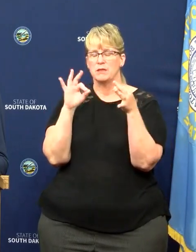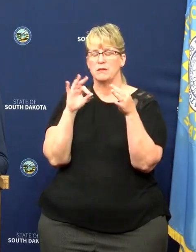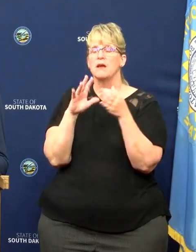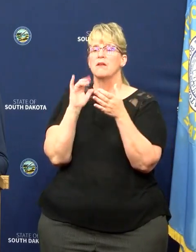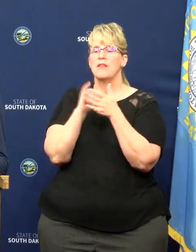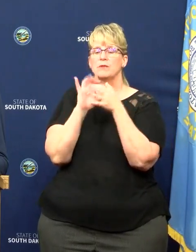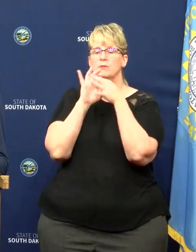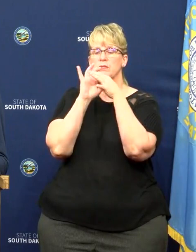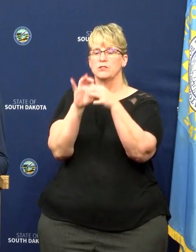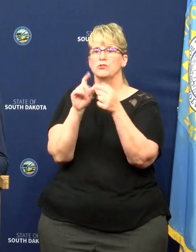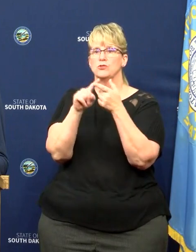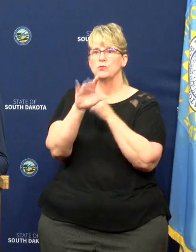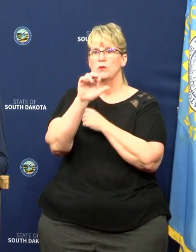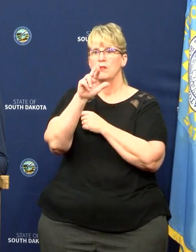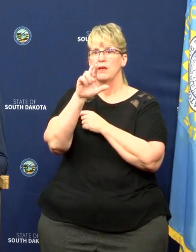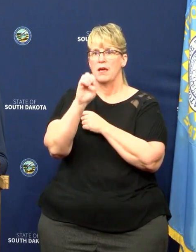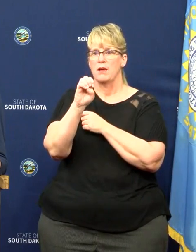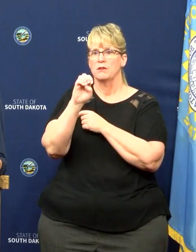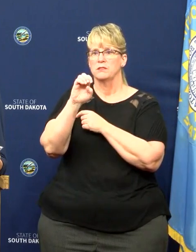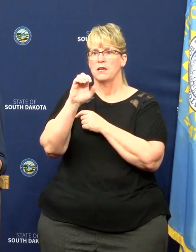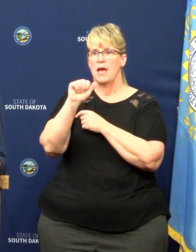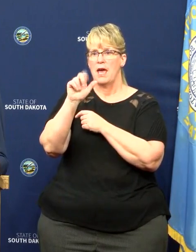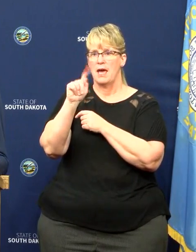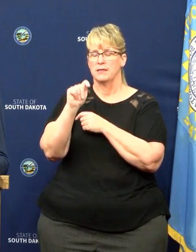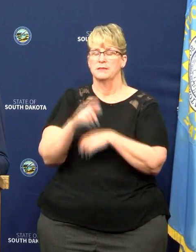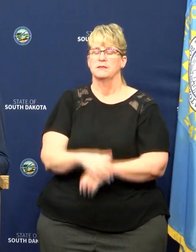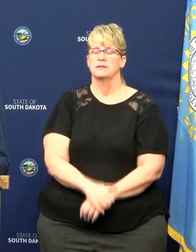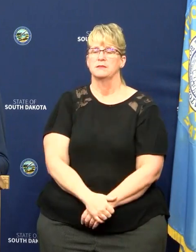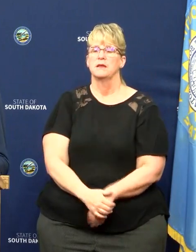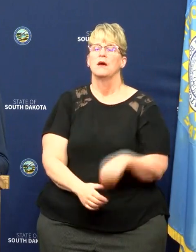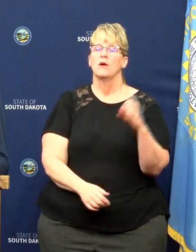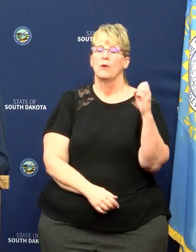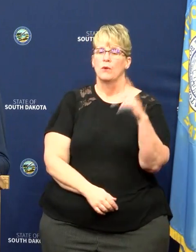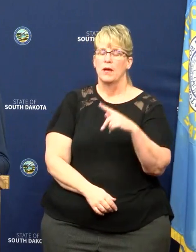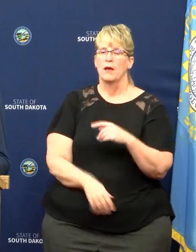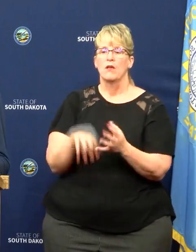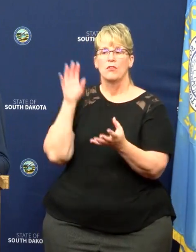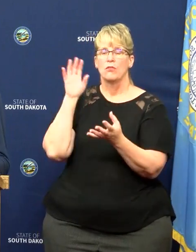what was in relations to the CARES Act. Okay.